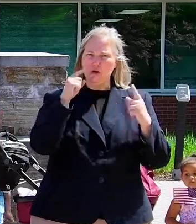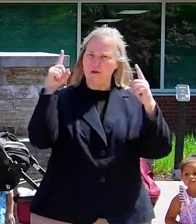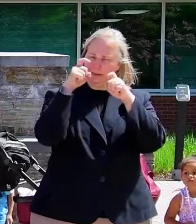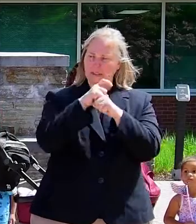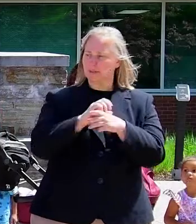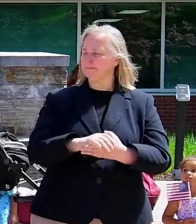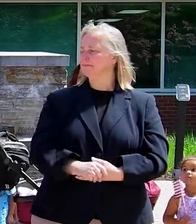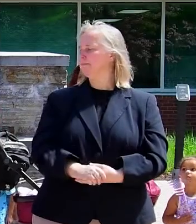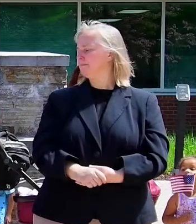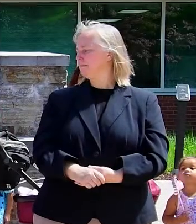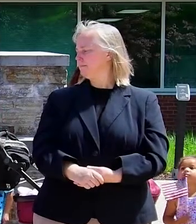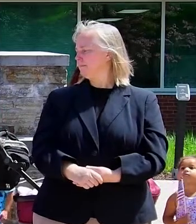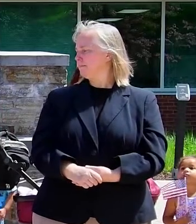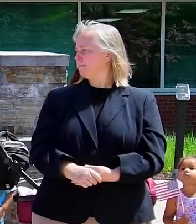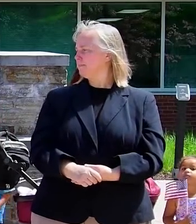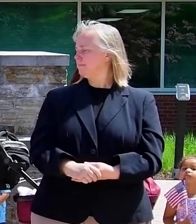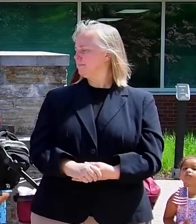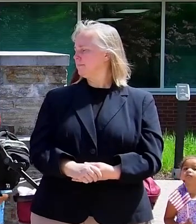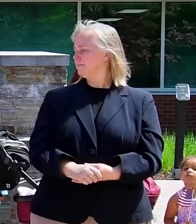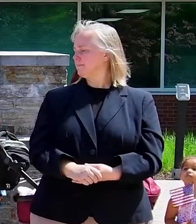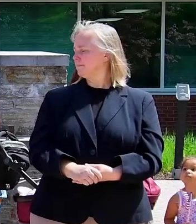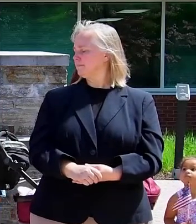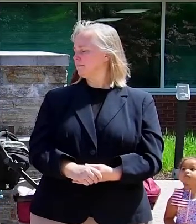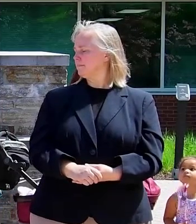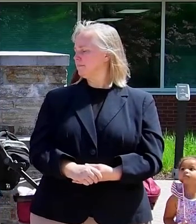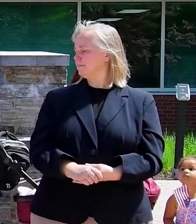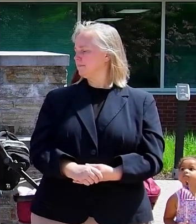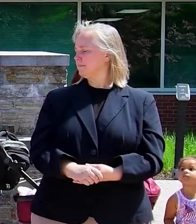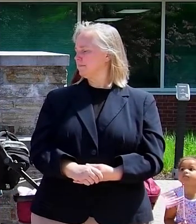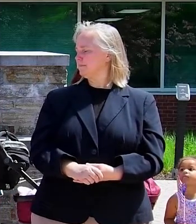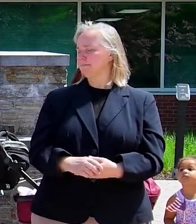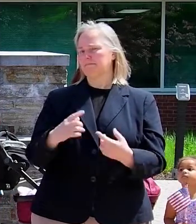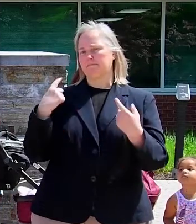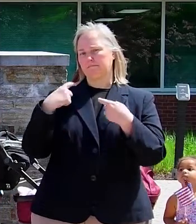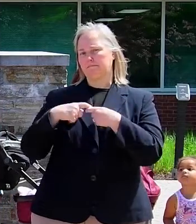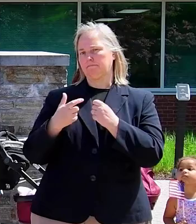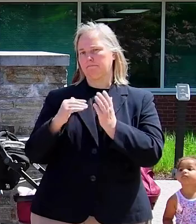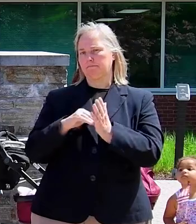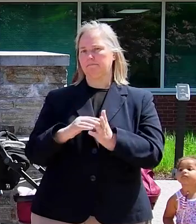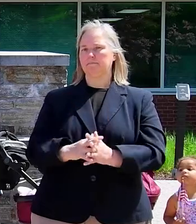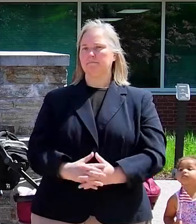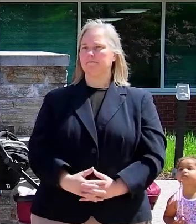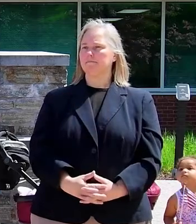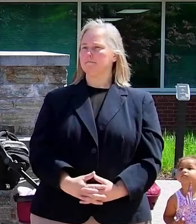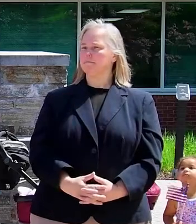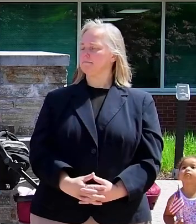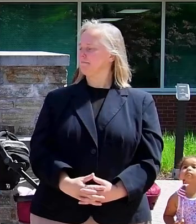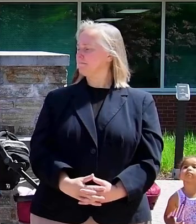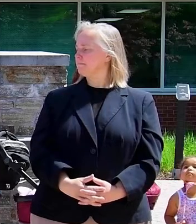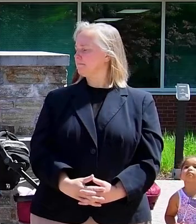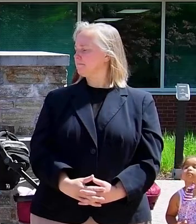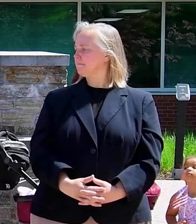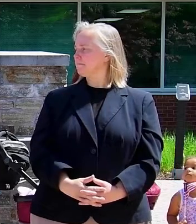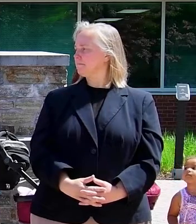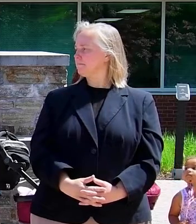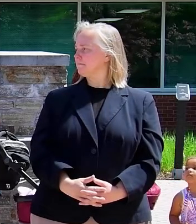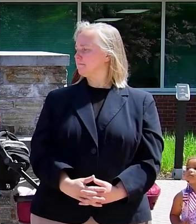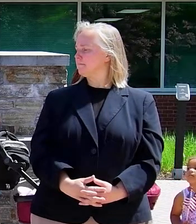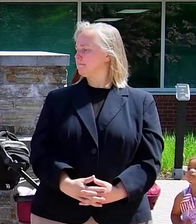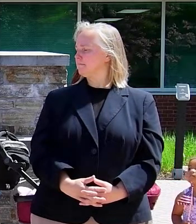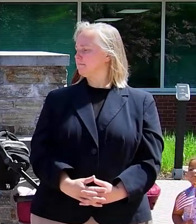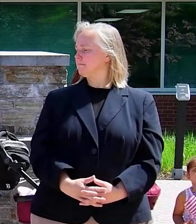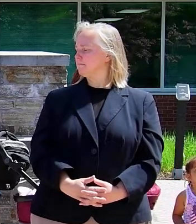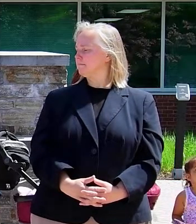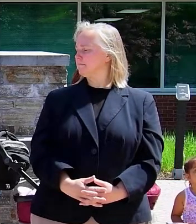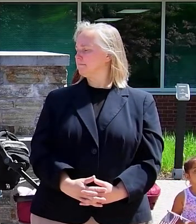Today, I feel very happy to have put in the budget of undocumented in the County of Howard to